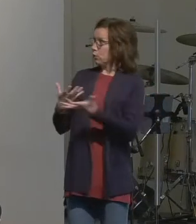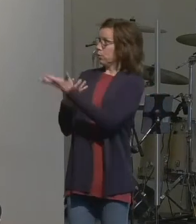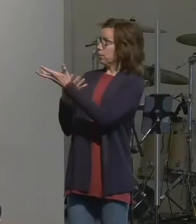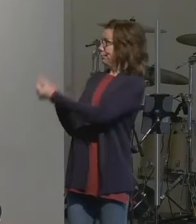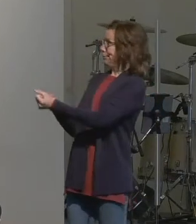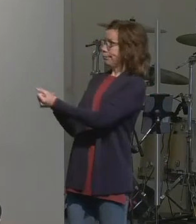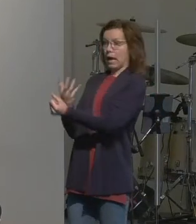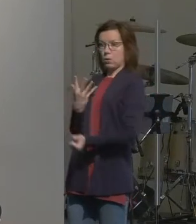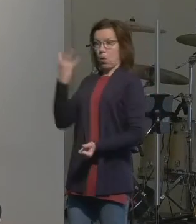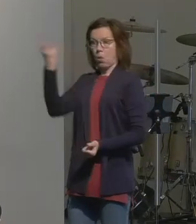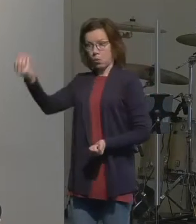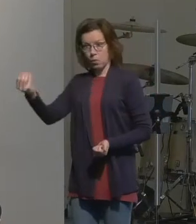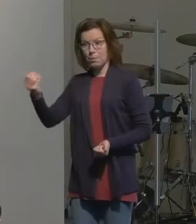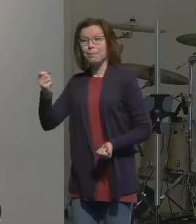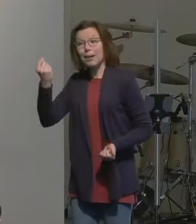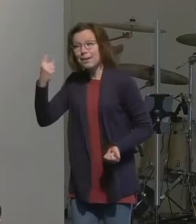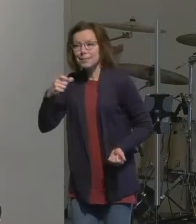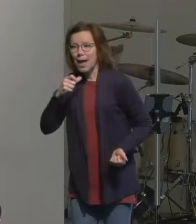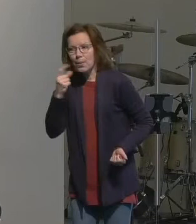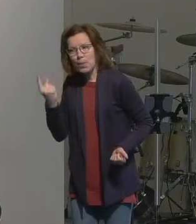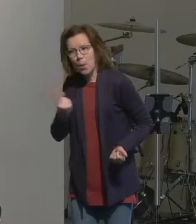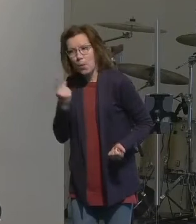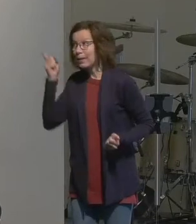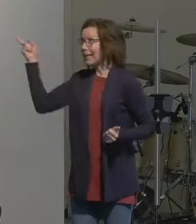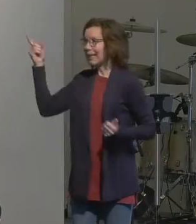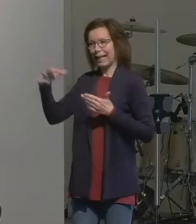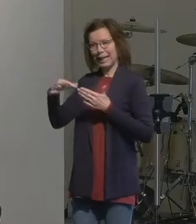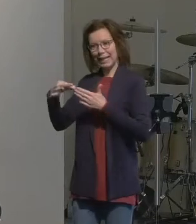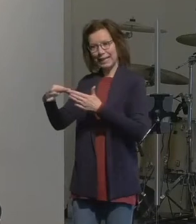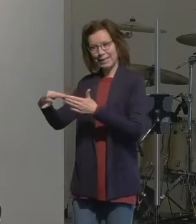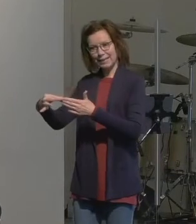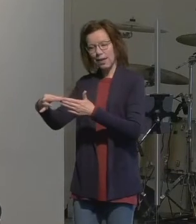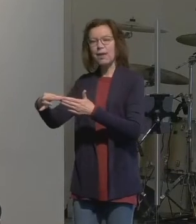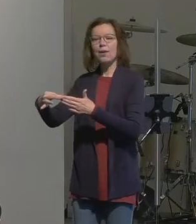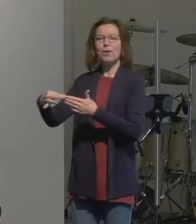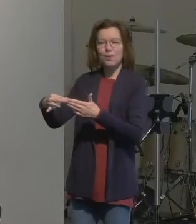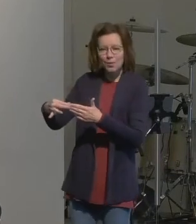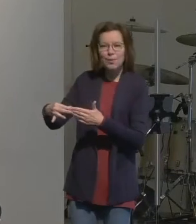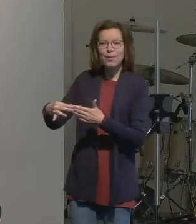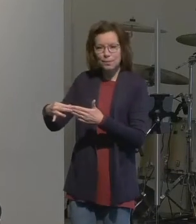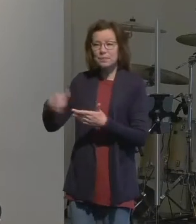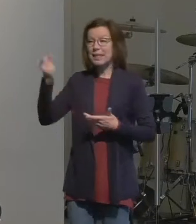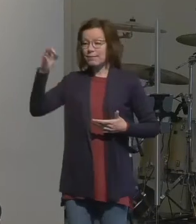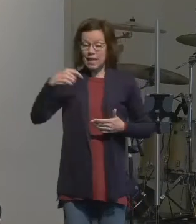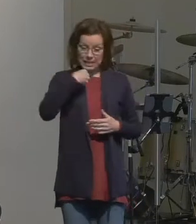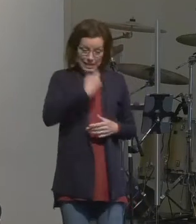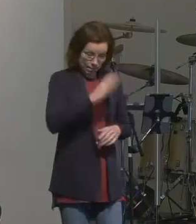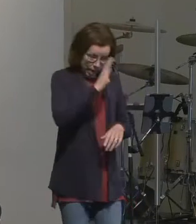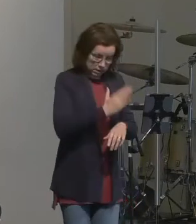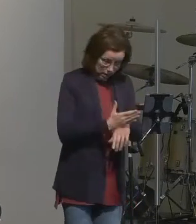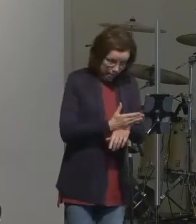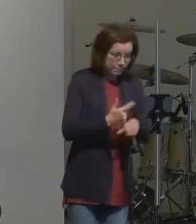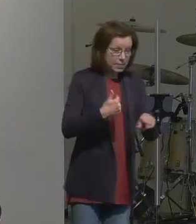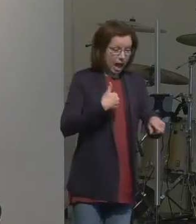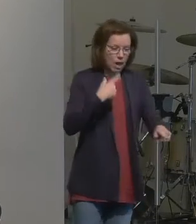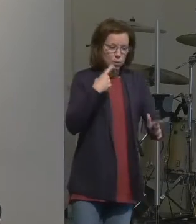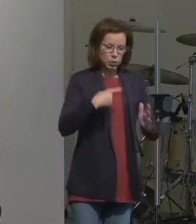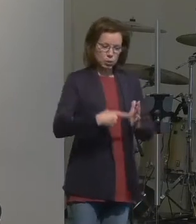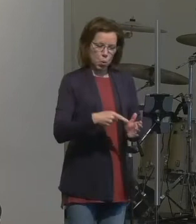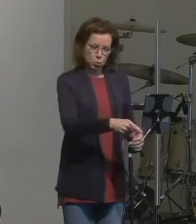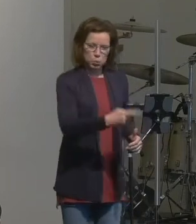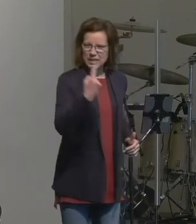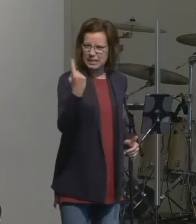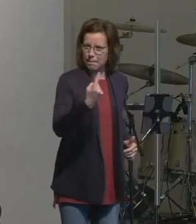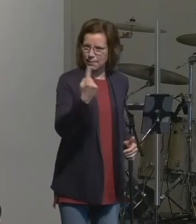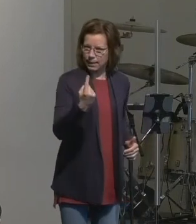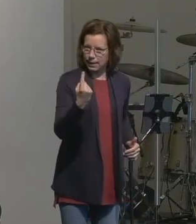but you're not walking alone you see if ever there was a time where I would tell my son go I'm going to show you something it